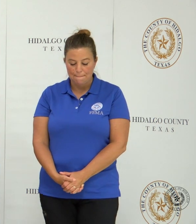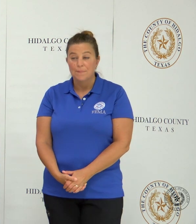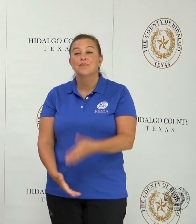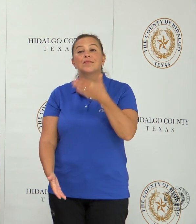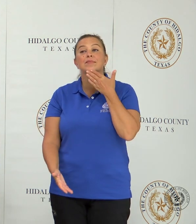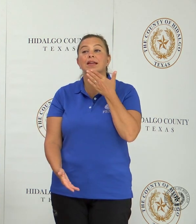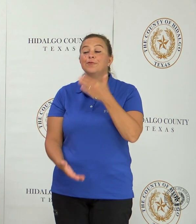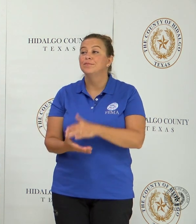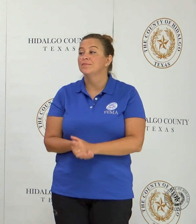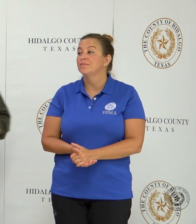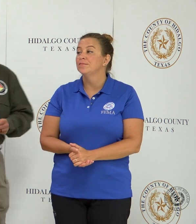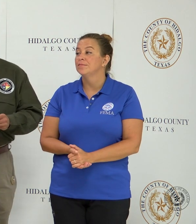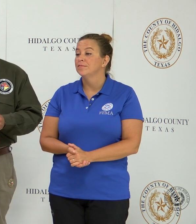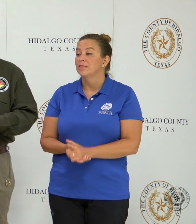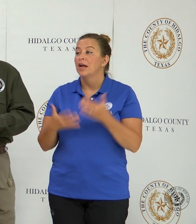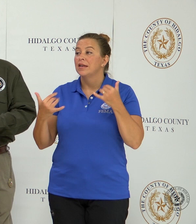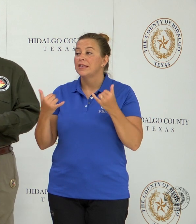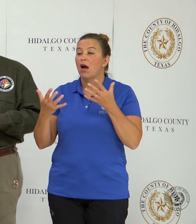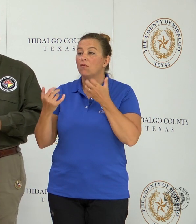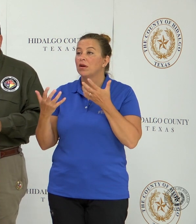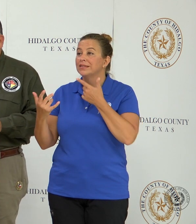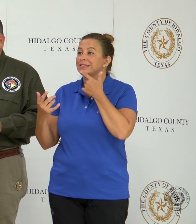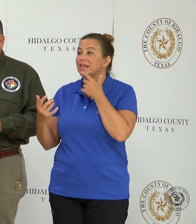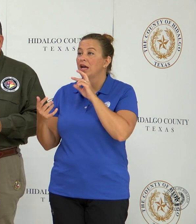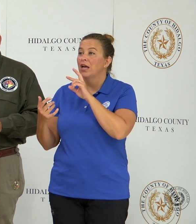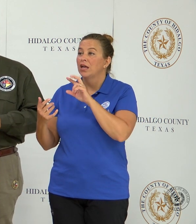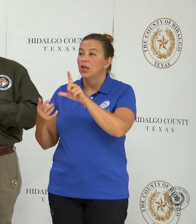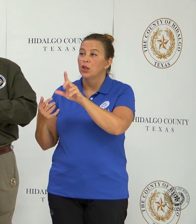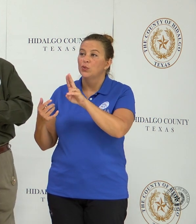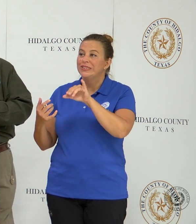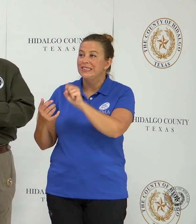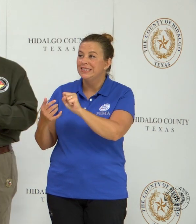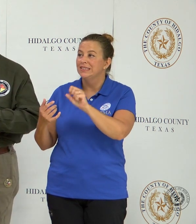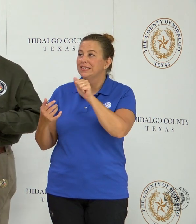Thank you. Now I'd like to call up Luis Santos with SBA.